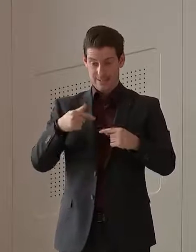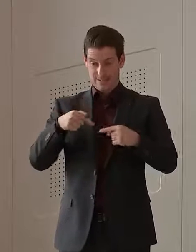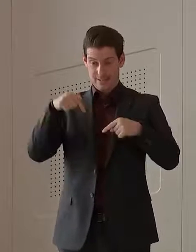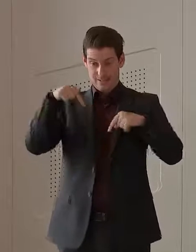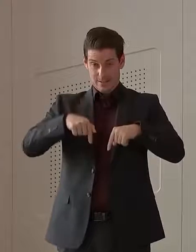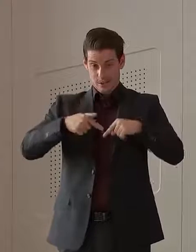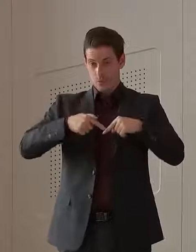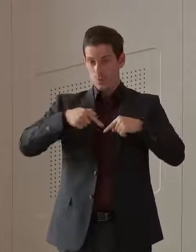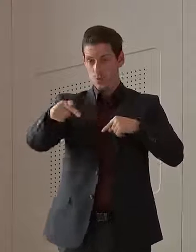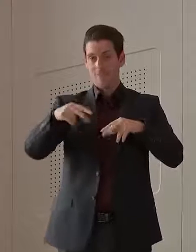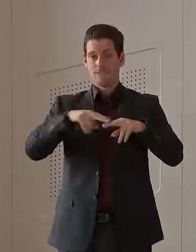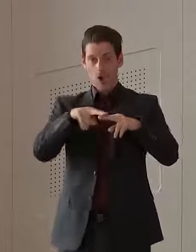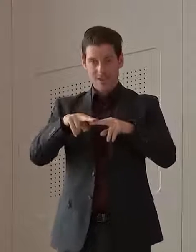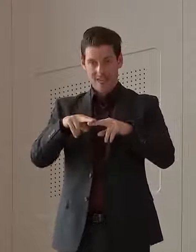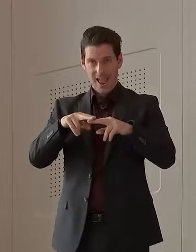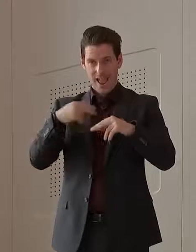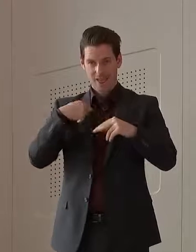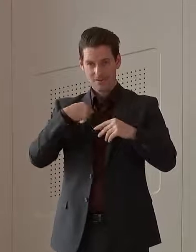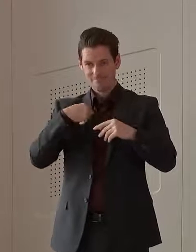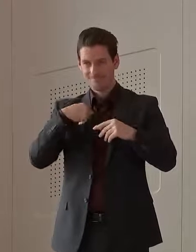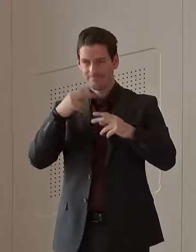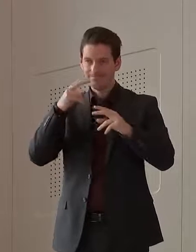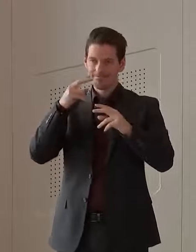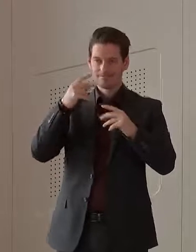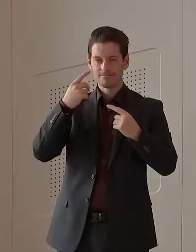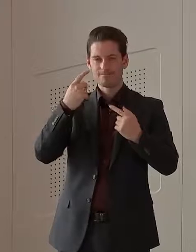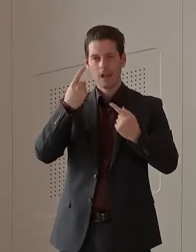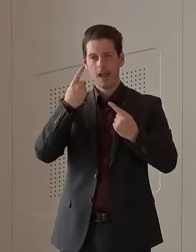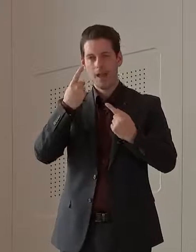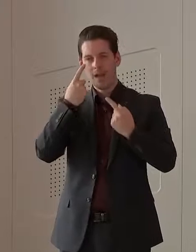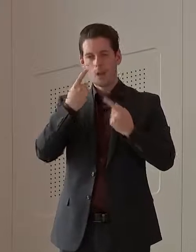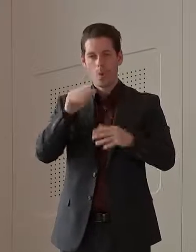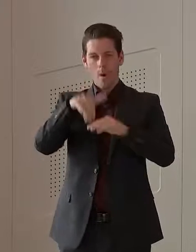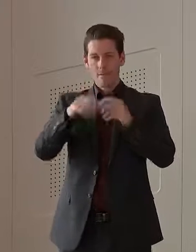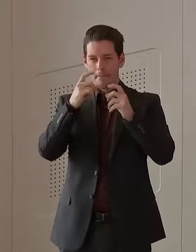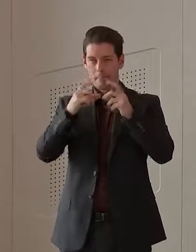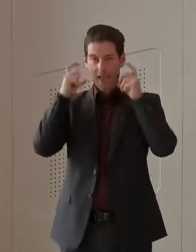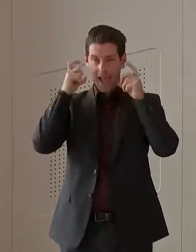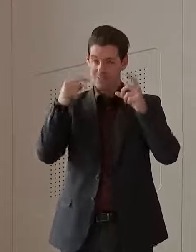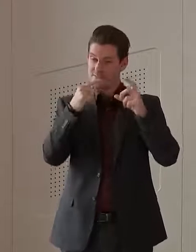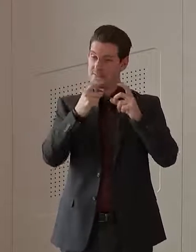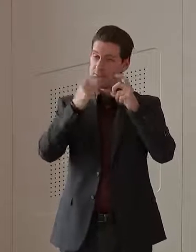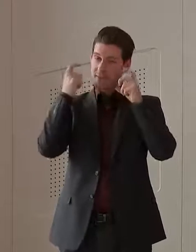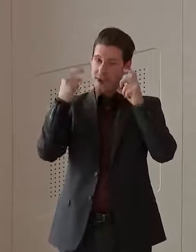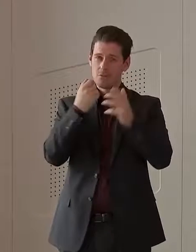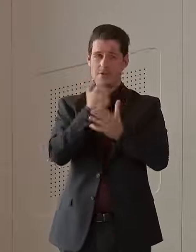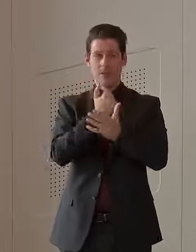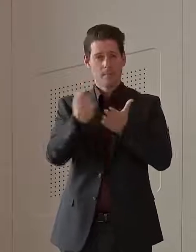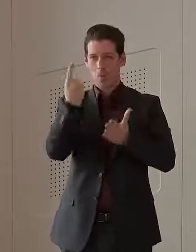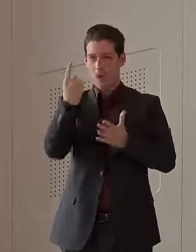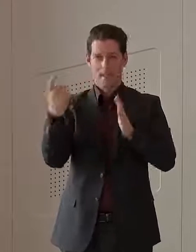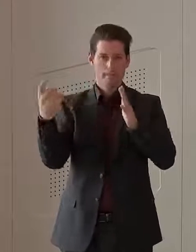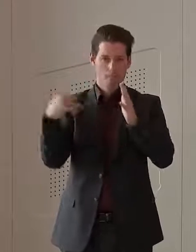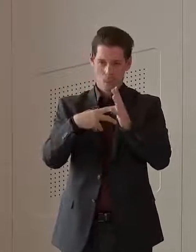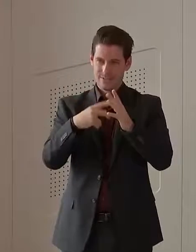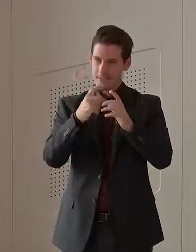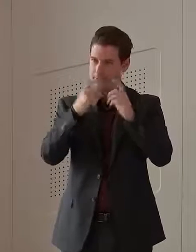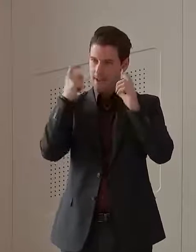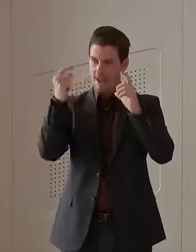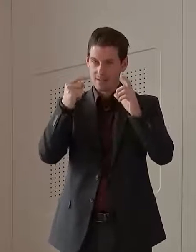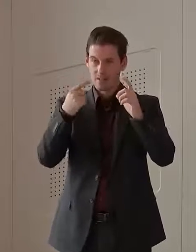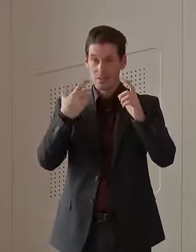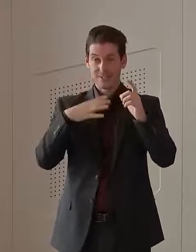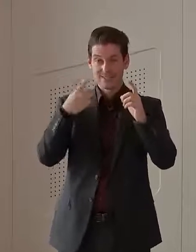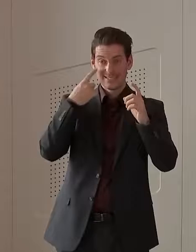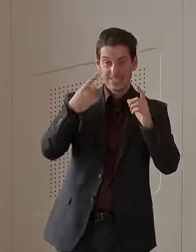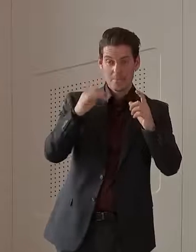depending where we are, is masks, because we know how essential they've been, so we just might need to look at whether there